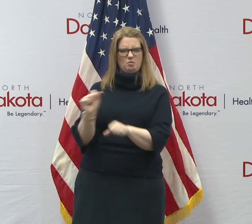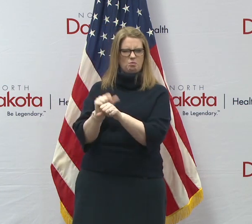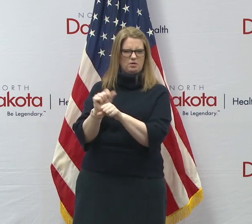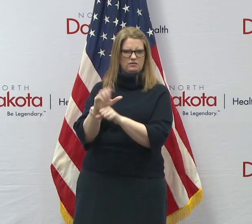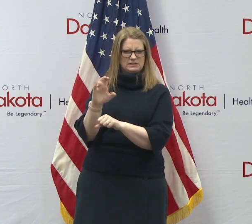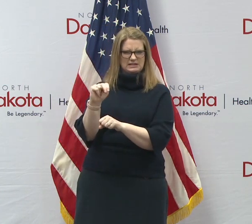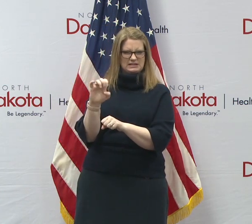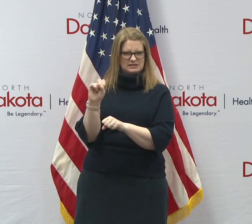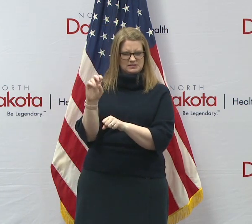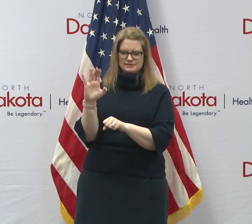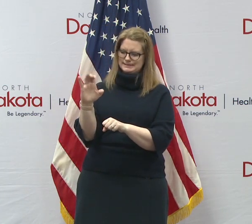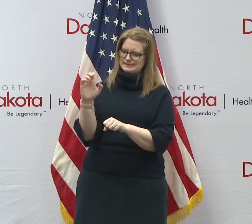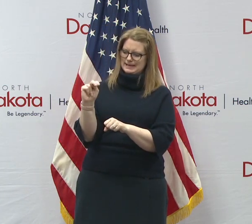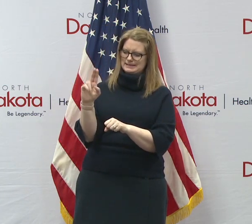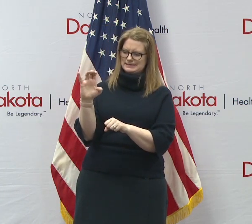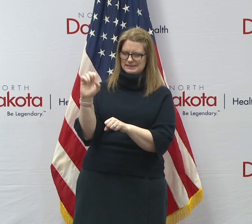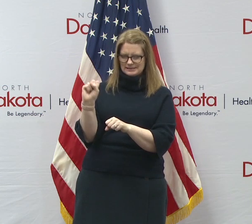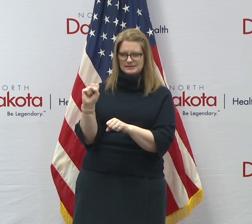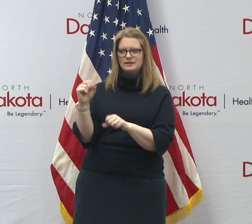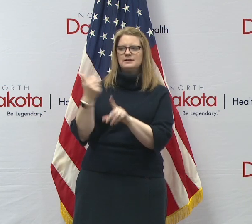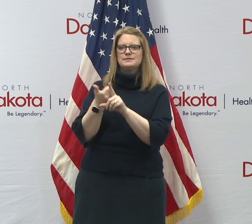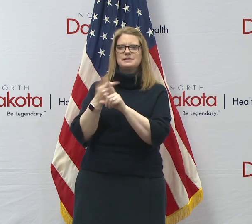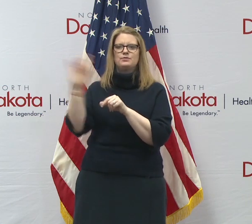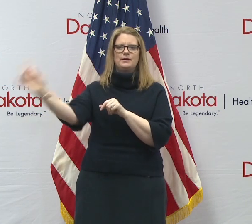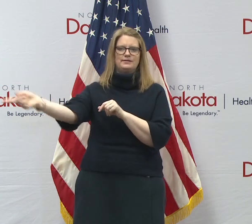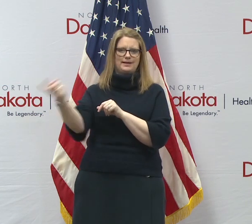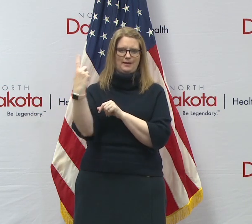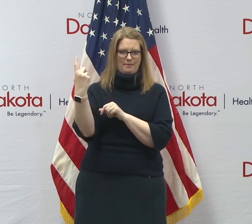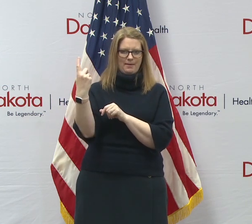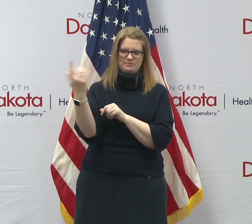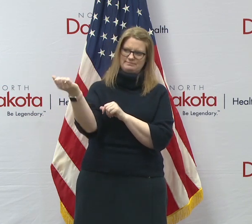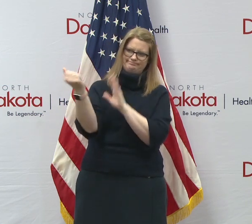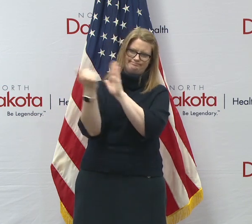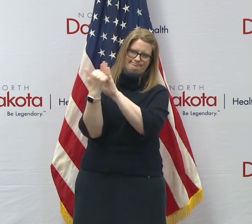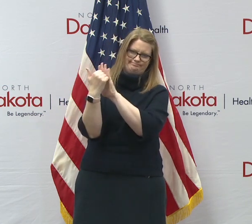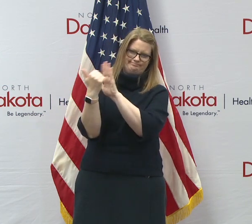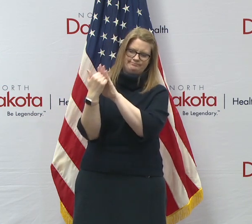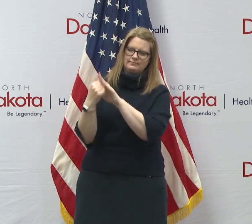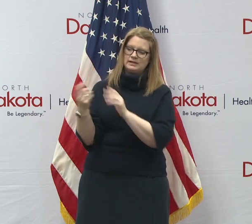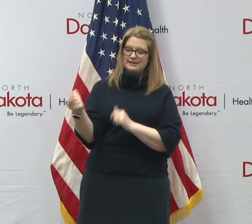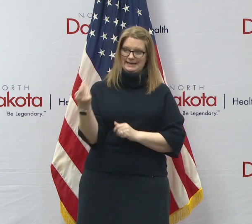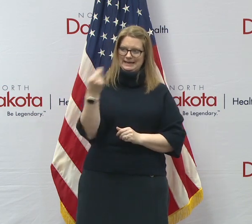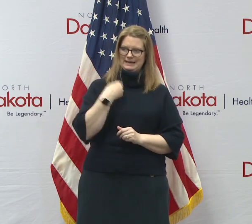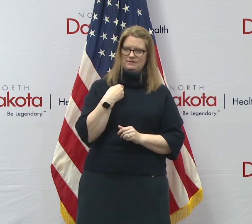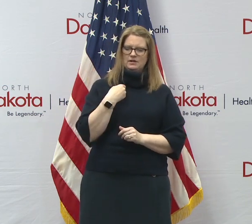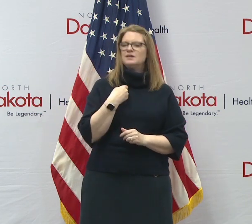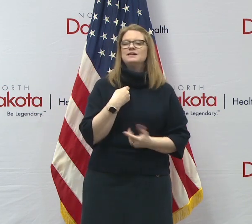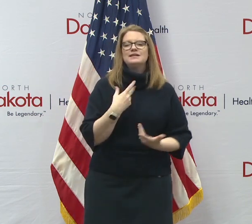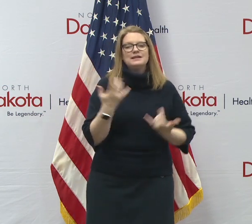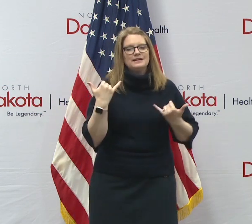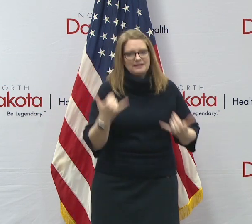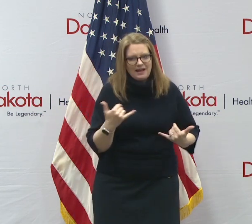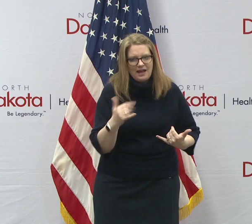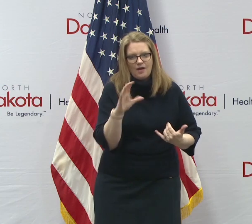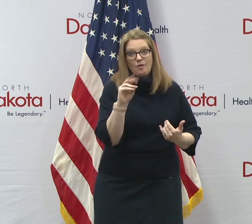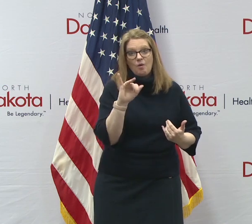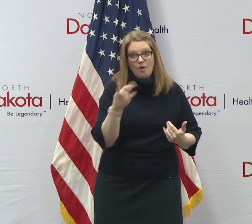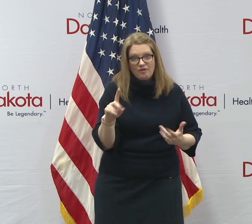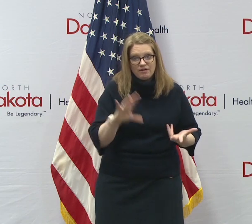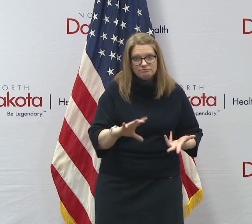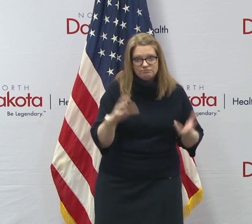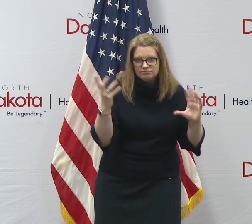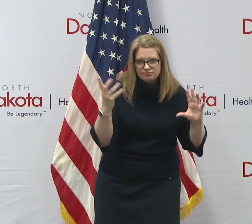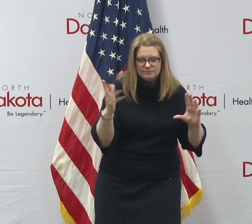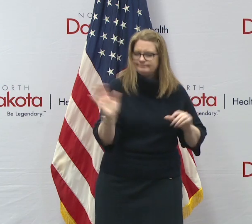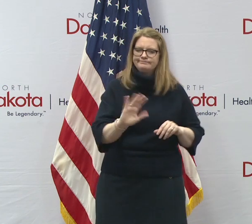delivered it because they've, uh, not doing door-to-door, uh, work right now during the COVID crisis. The Census Bureau has announced that